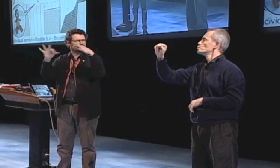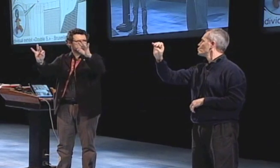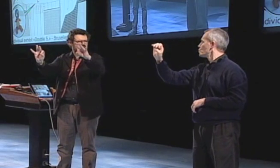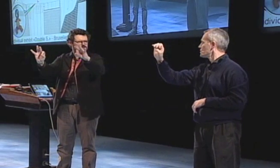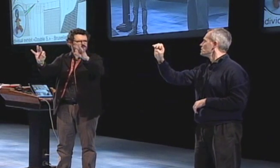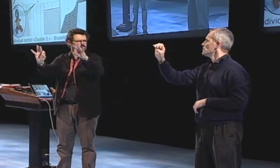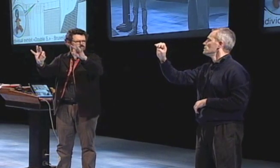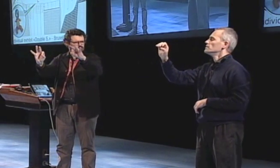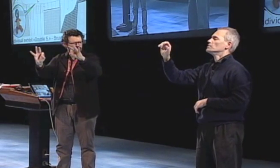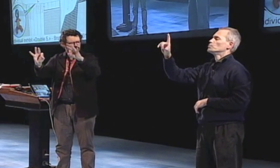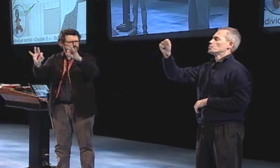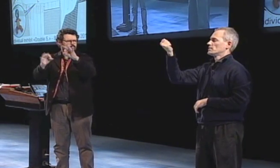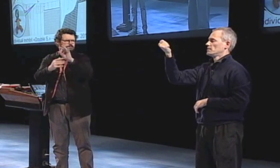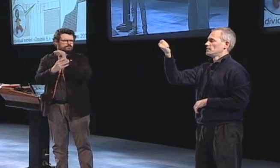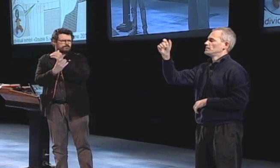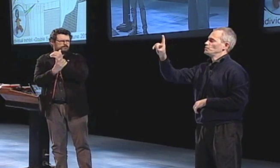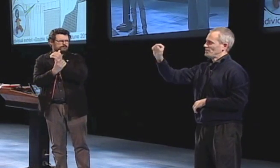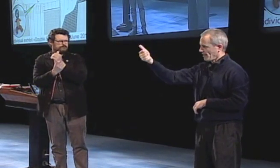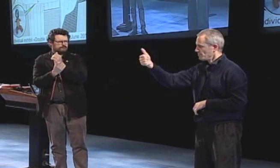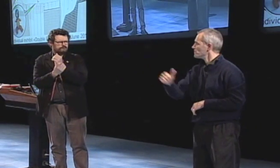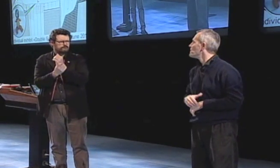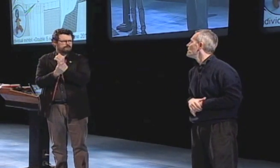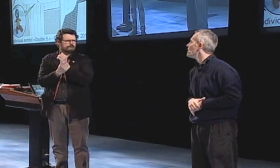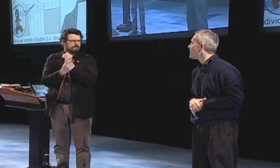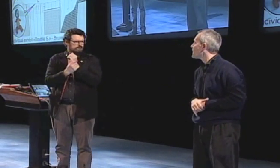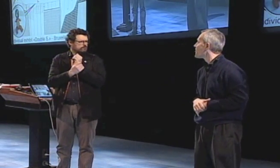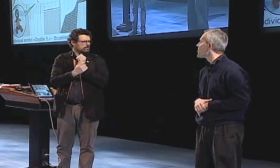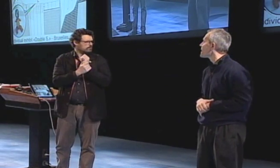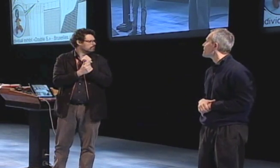this took place in June 2010